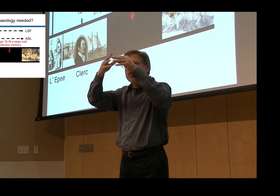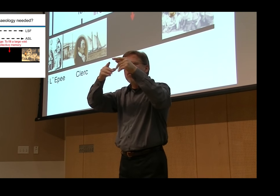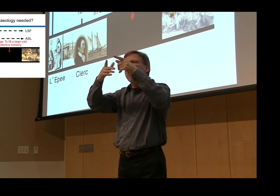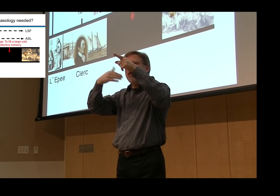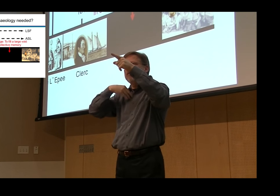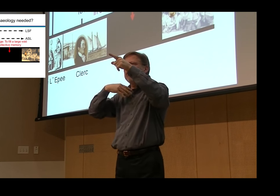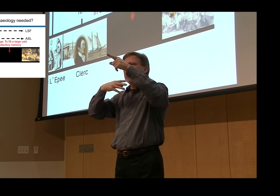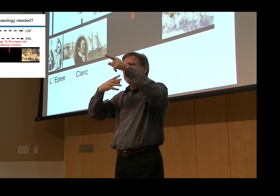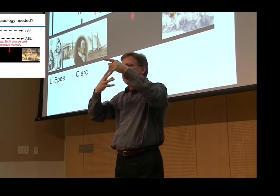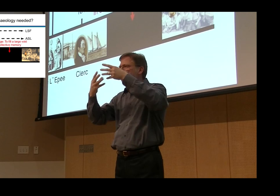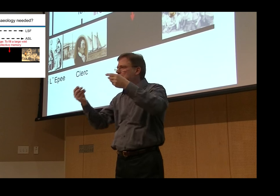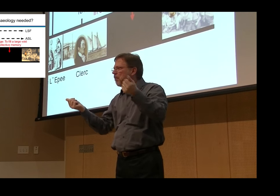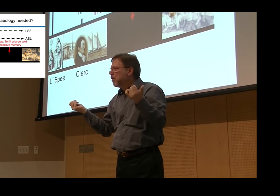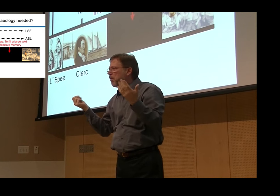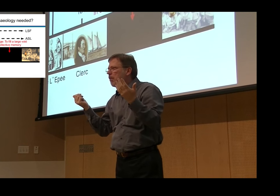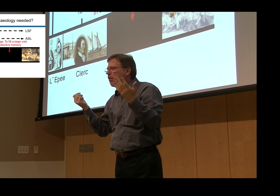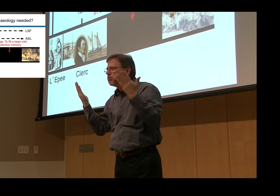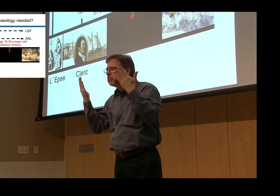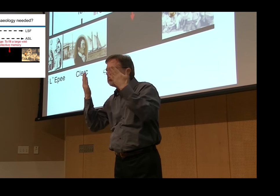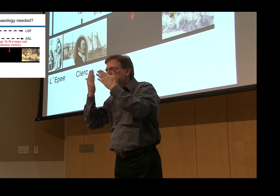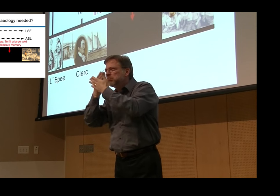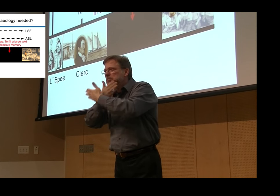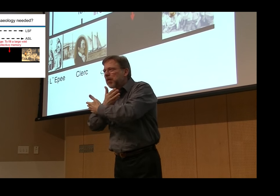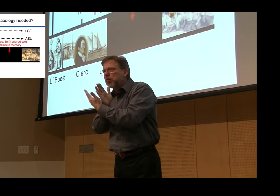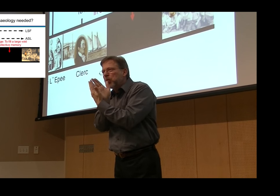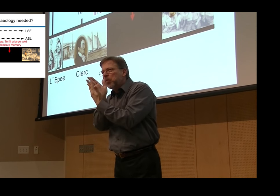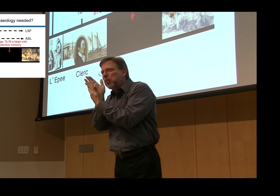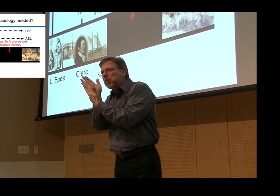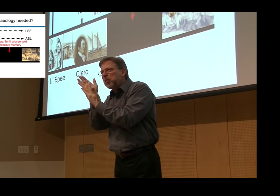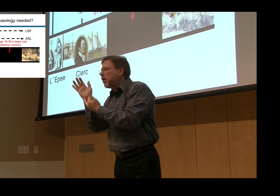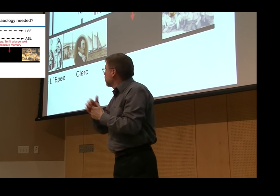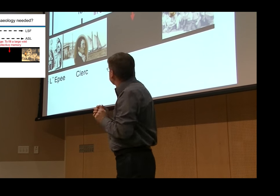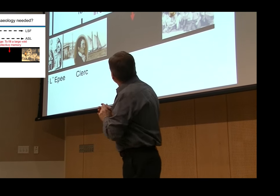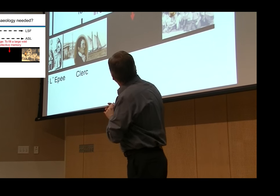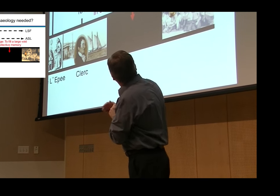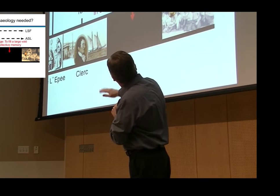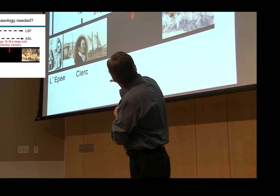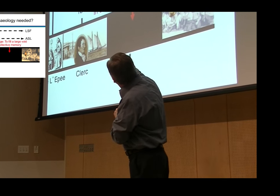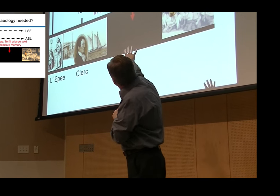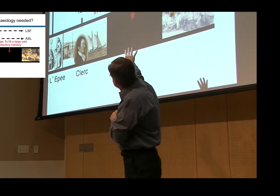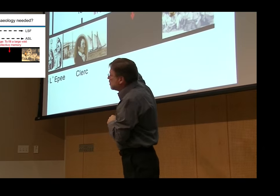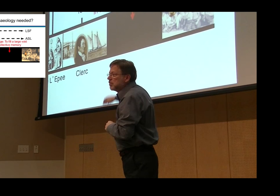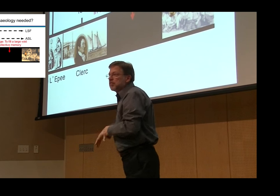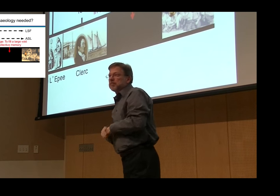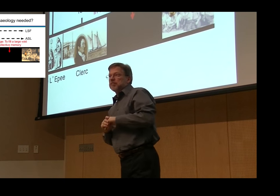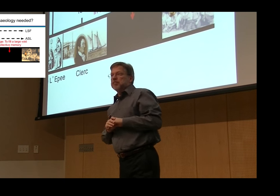This search helped us to identify where to look in history. We found times